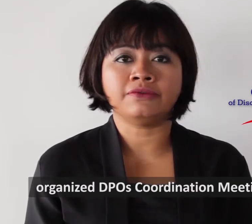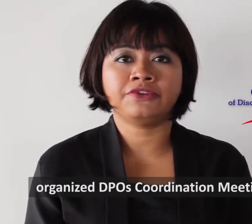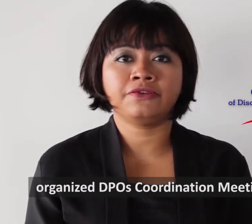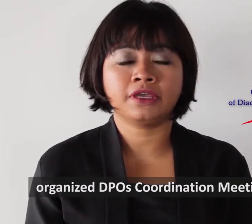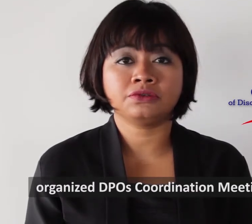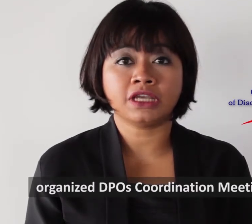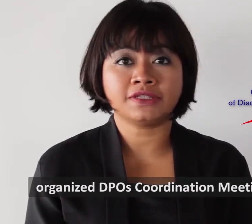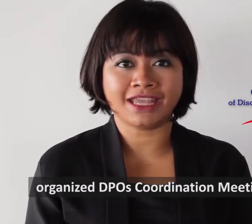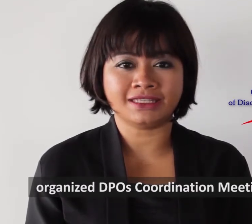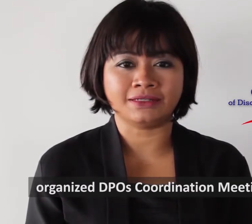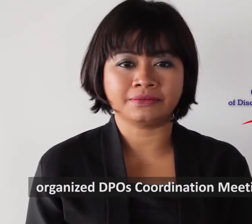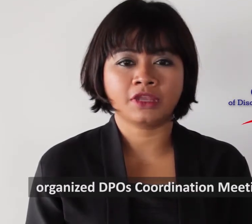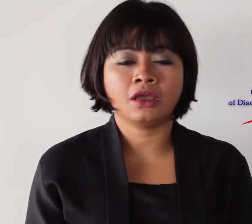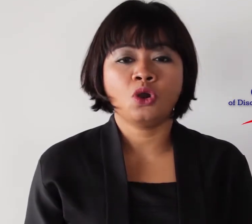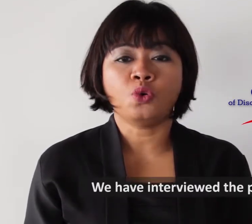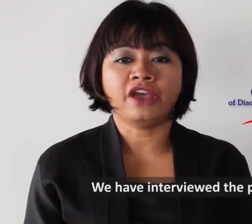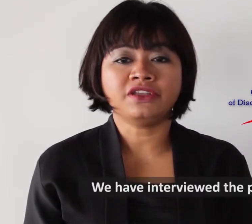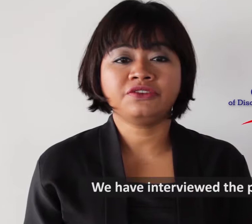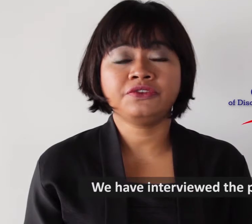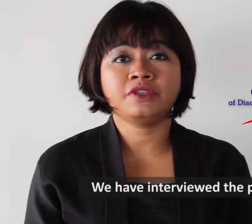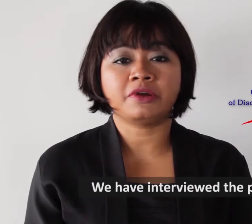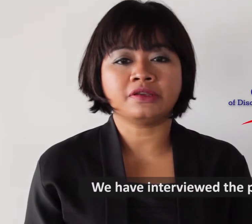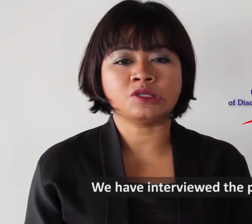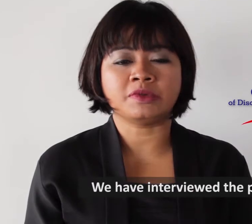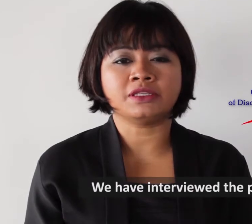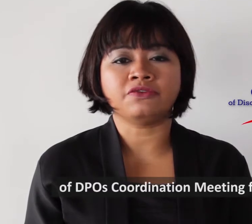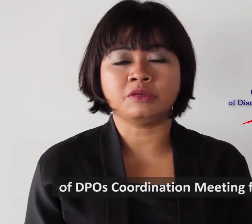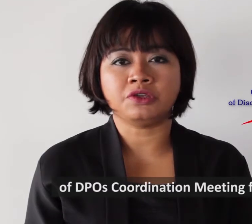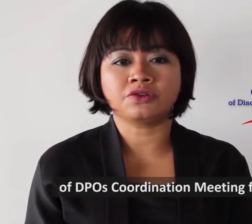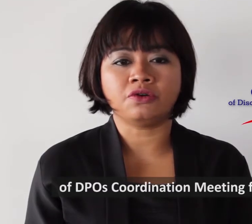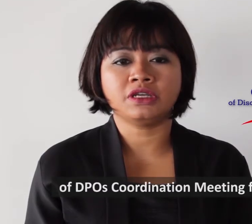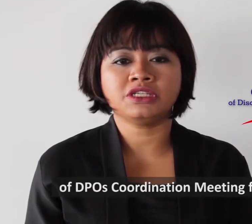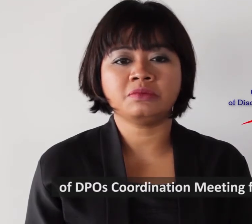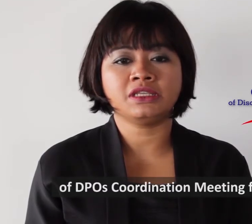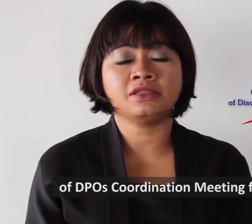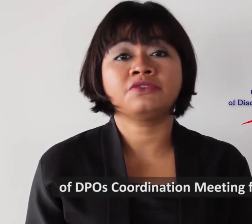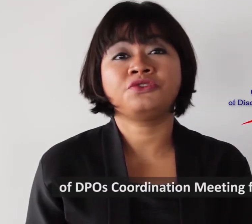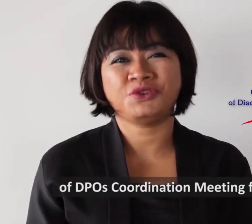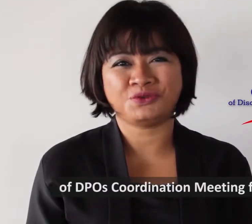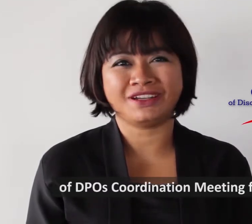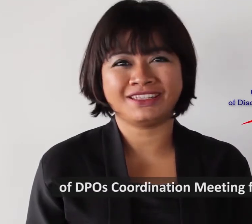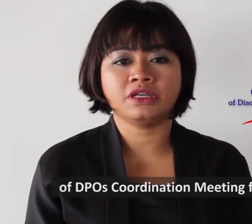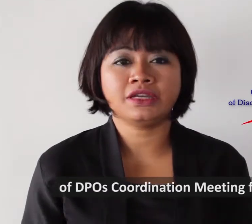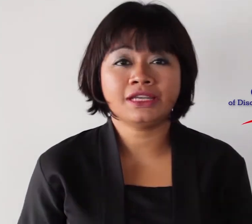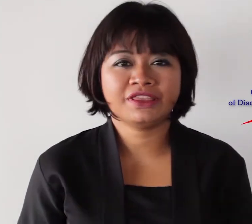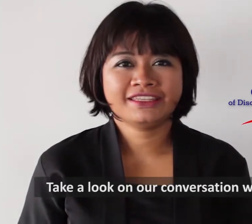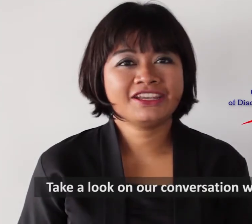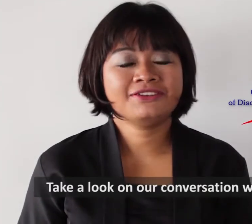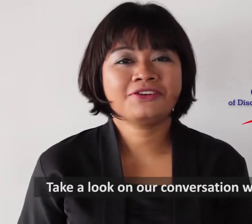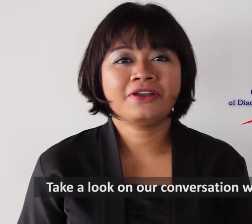5, 2018. We have interviewed the participants of DPO's Coordination Meetings for you to watch. Take a look at